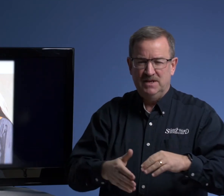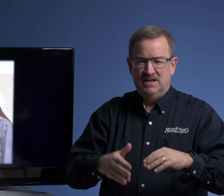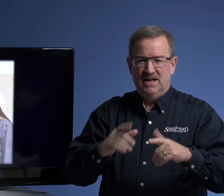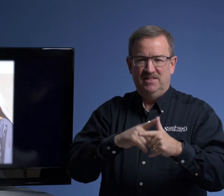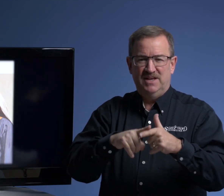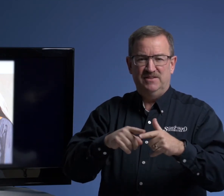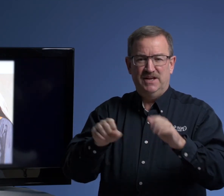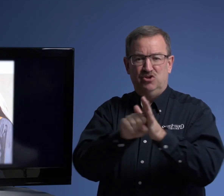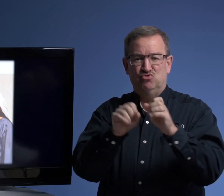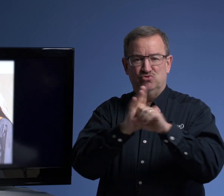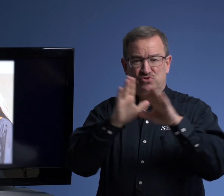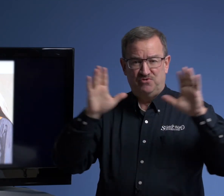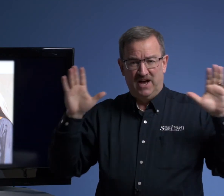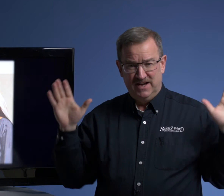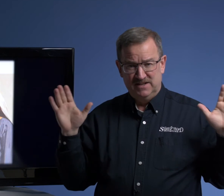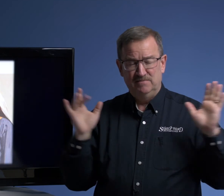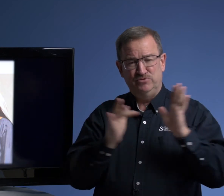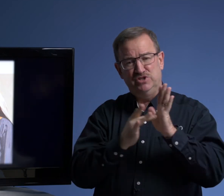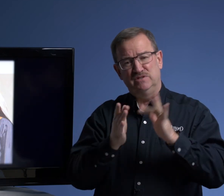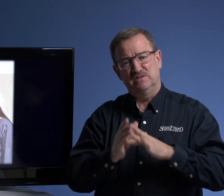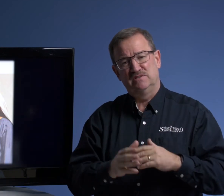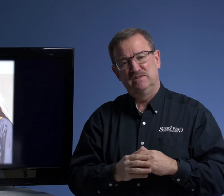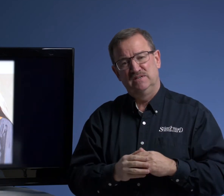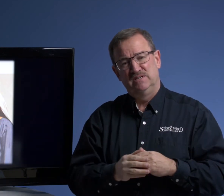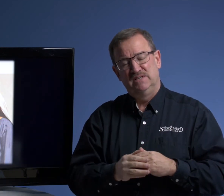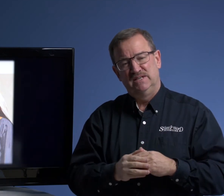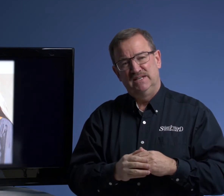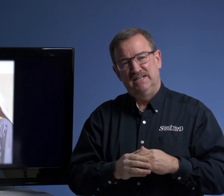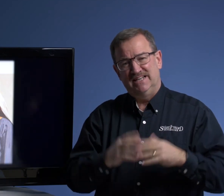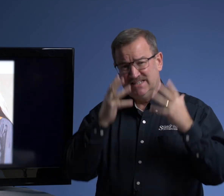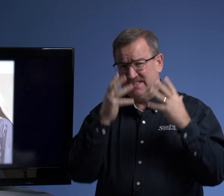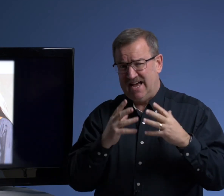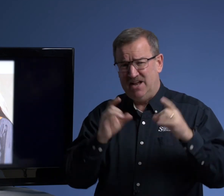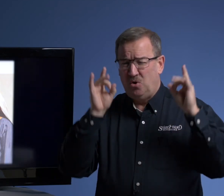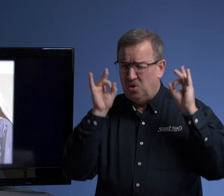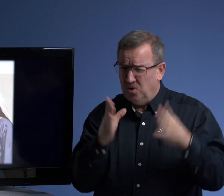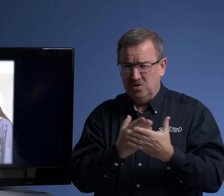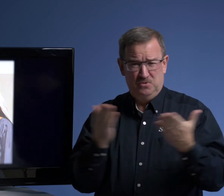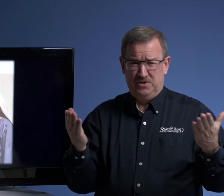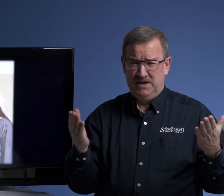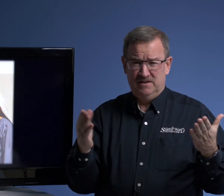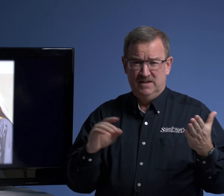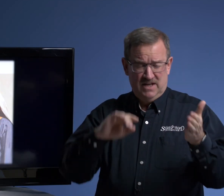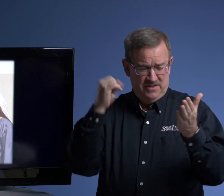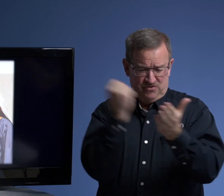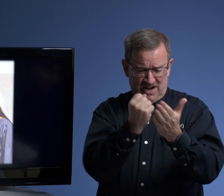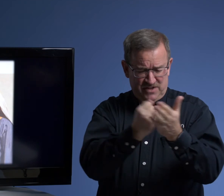And then they crucified Jesus. It's a sad, horrible thing. They drive the